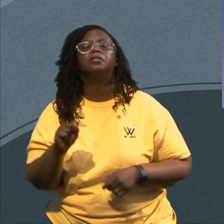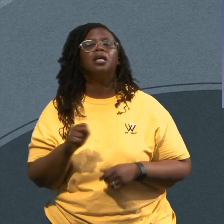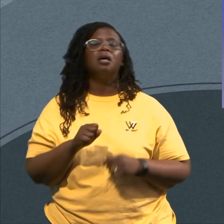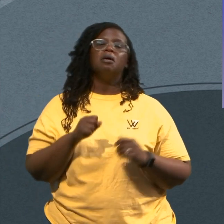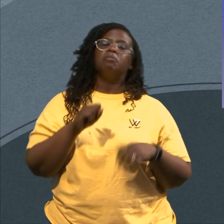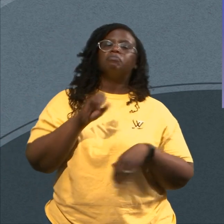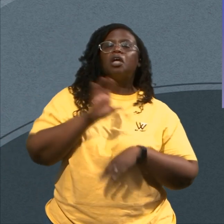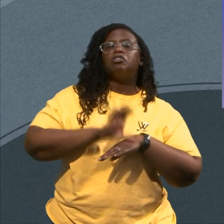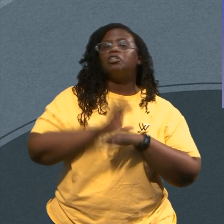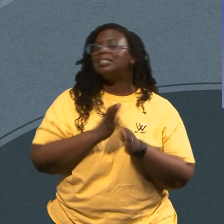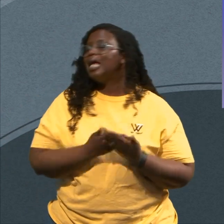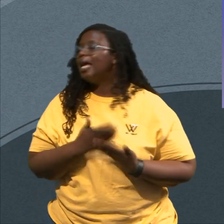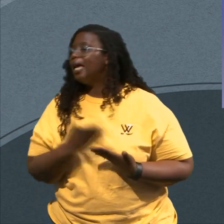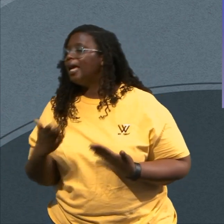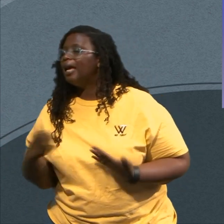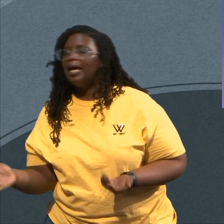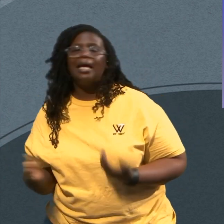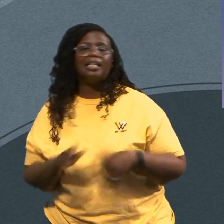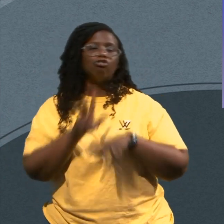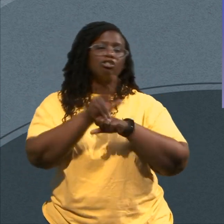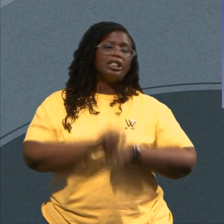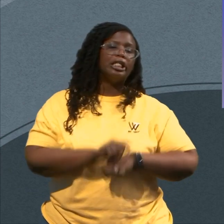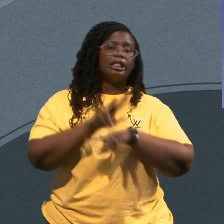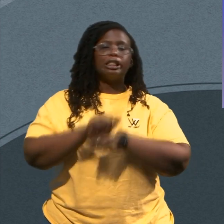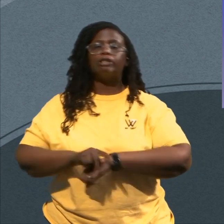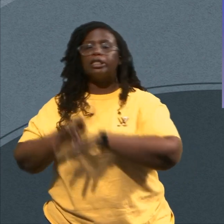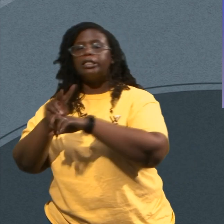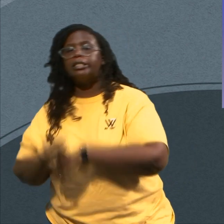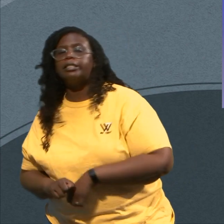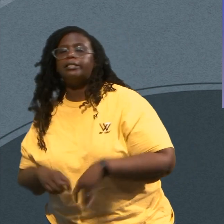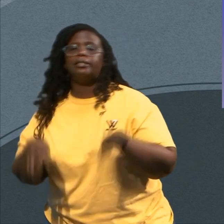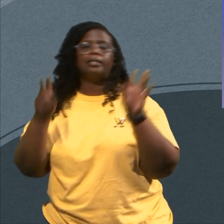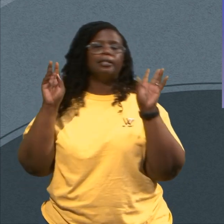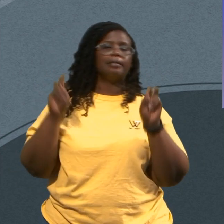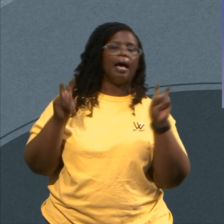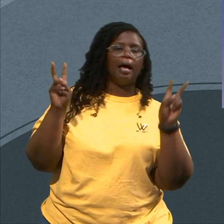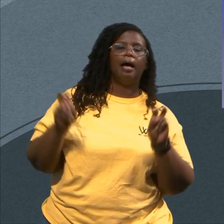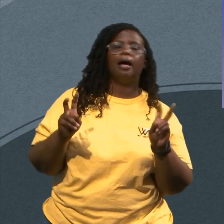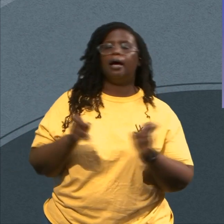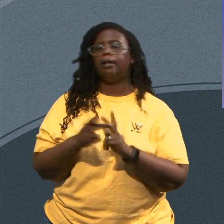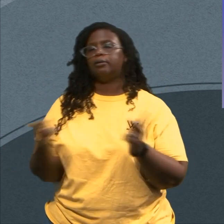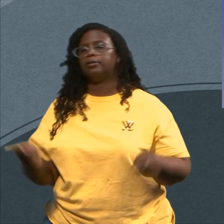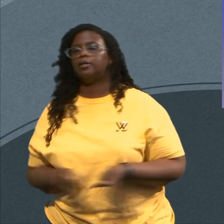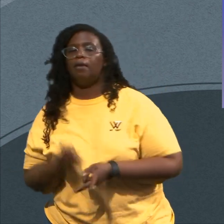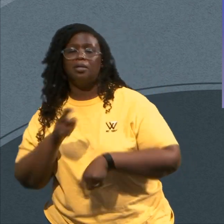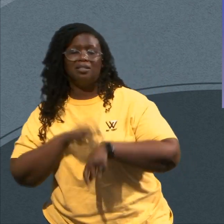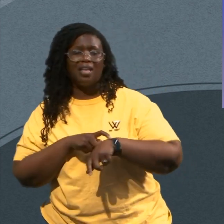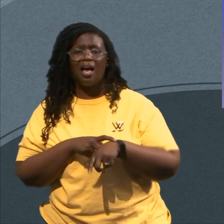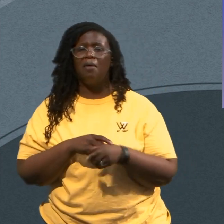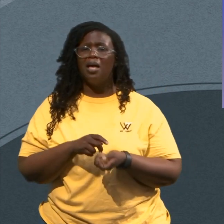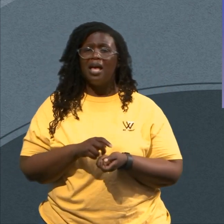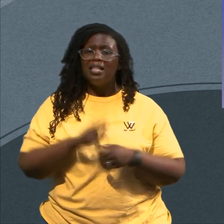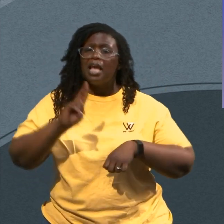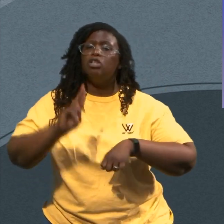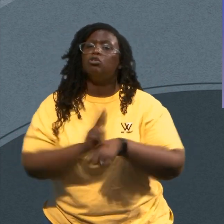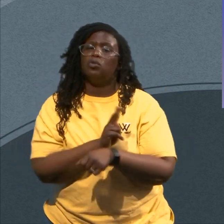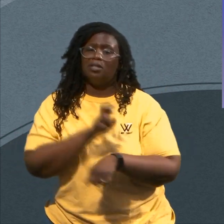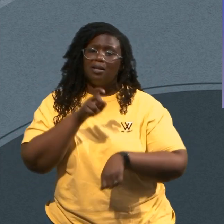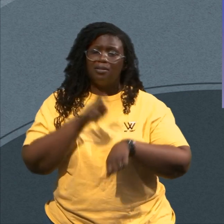Belongings And Traditions And Title And Time That They Spend More Time Hungering For